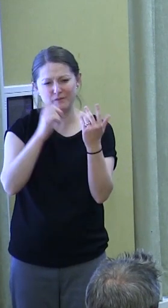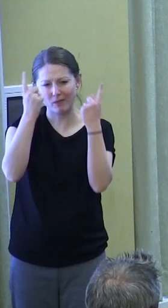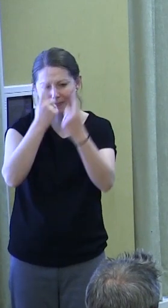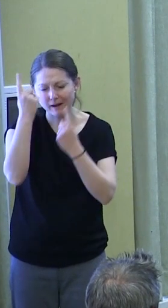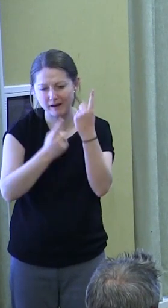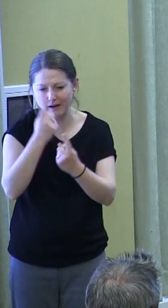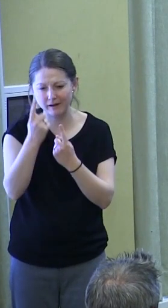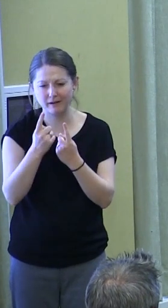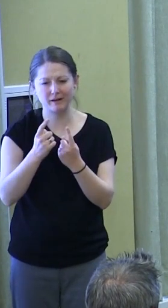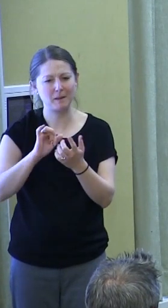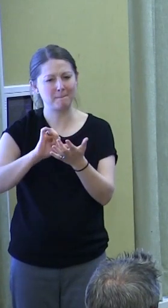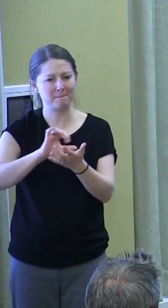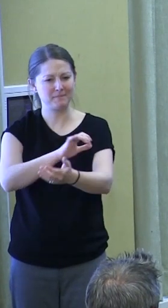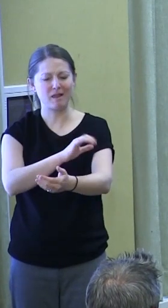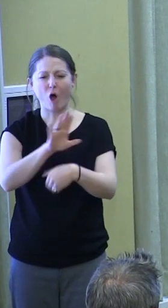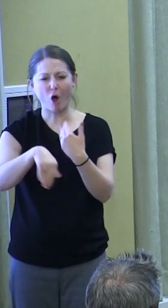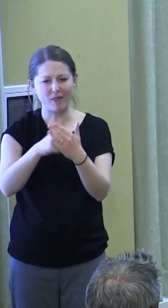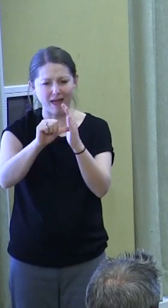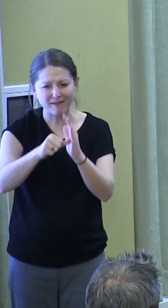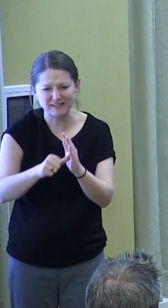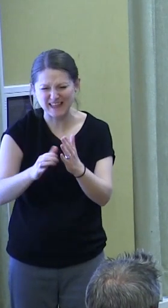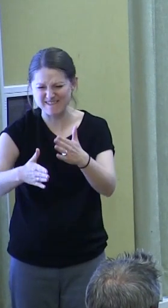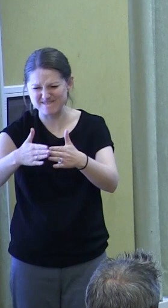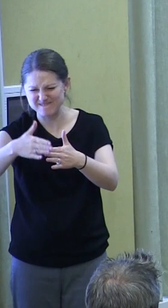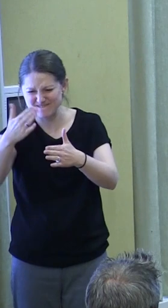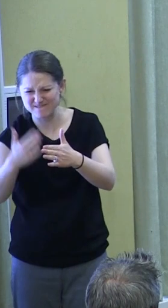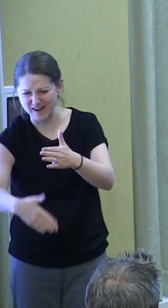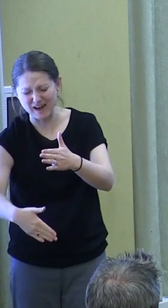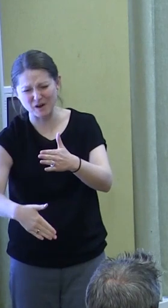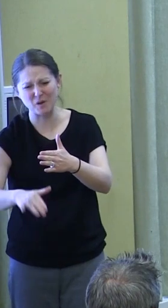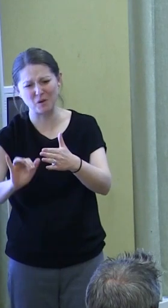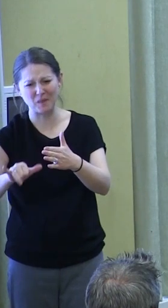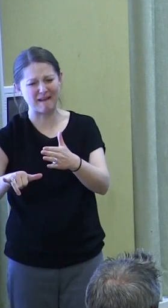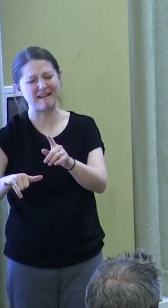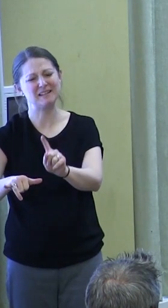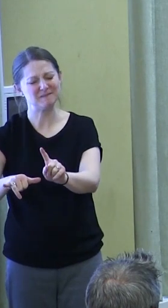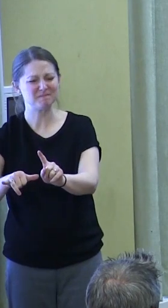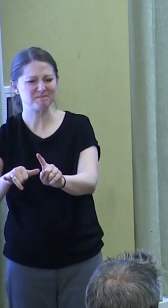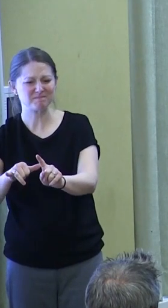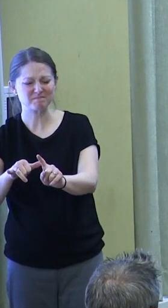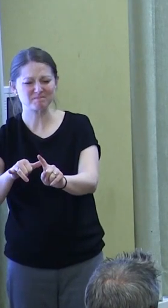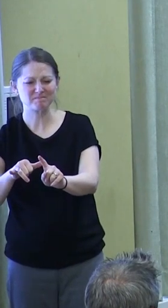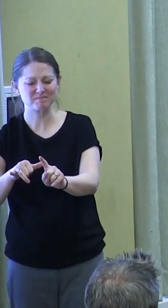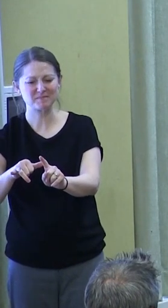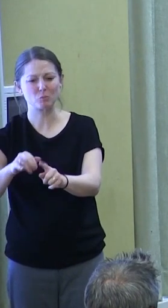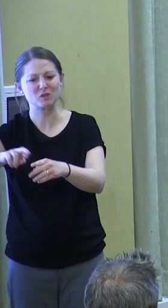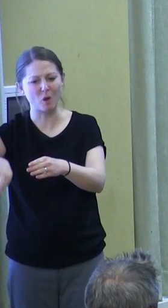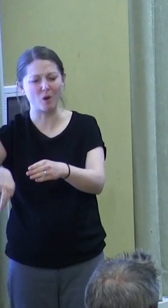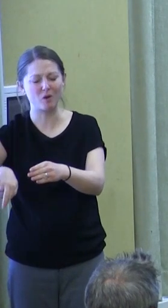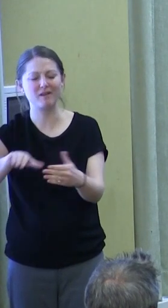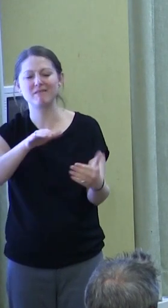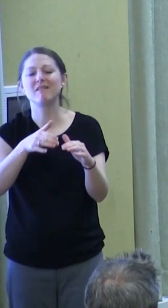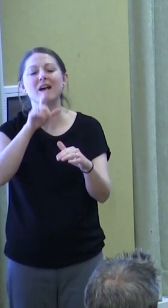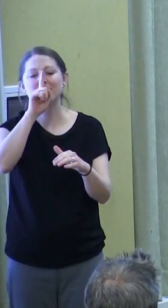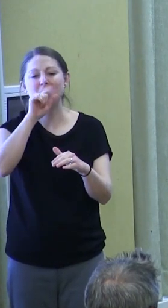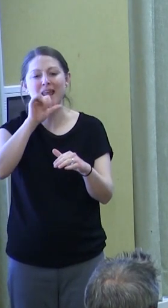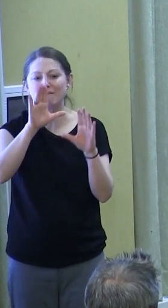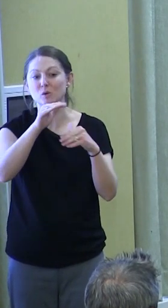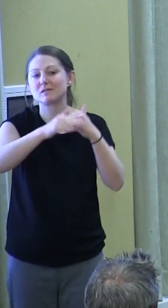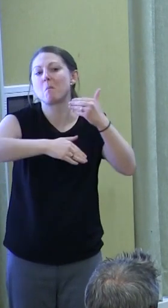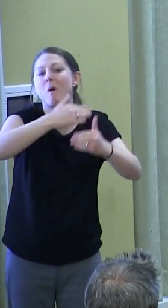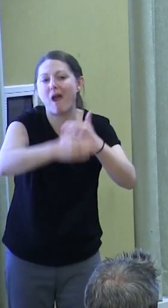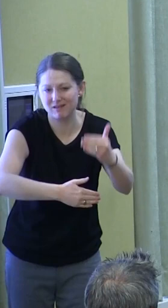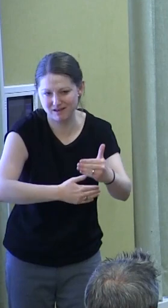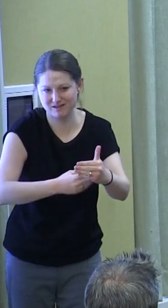place all of the emphasis on that final static terminus, rather than focusing on the process of